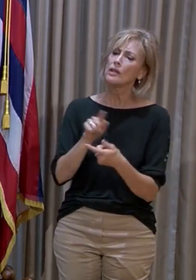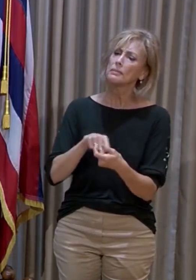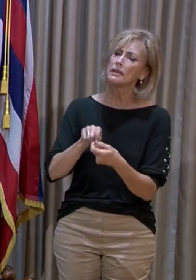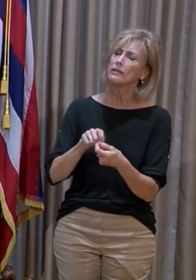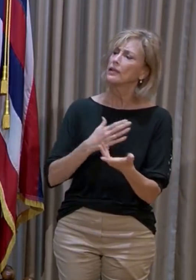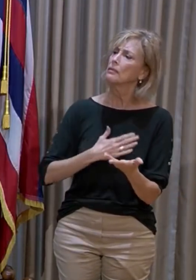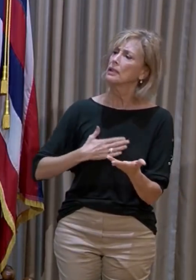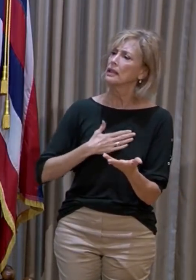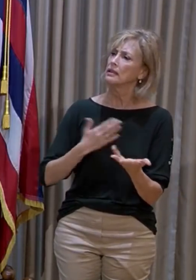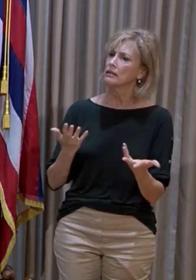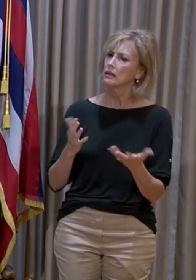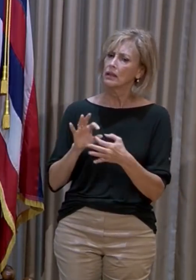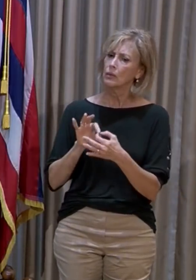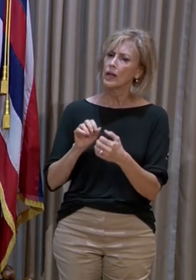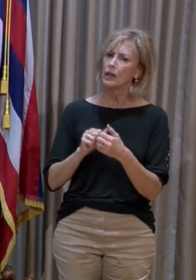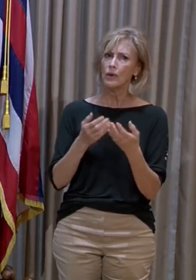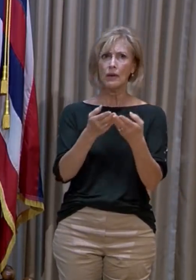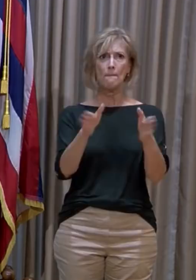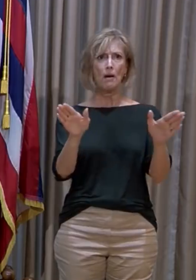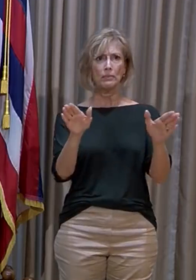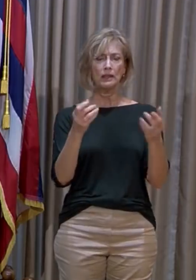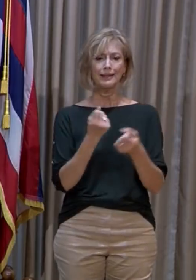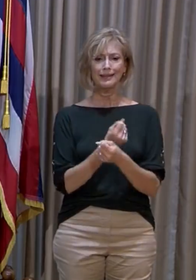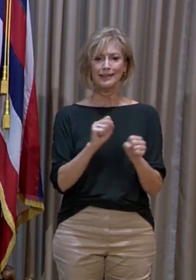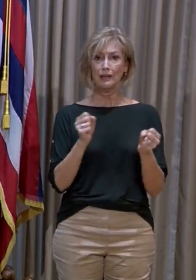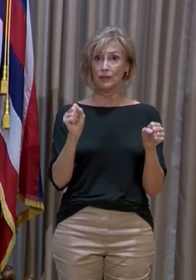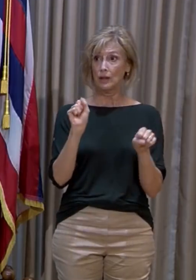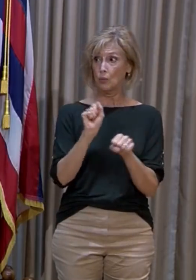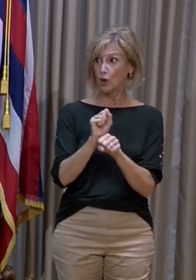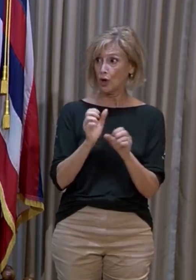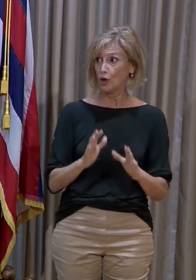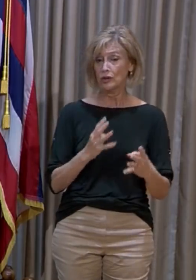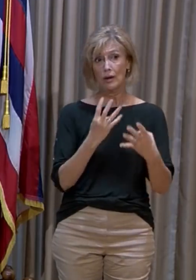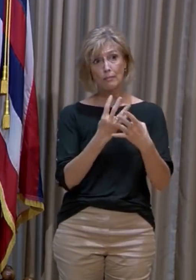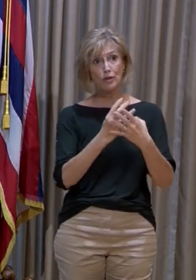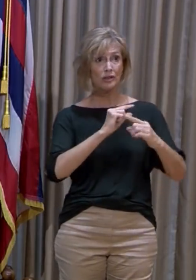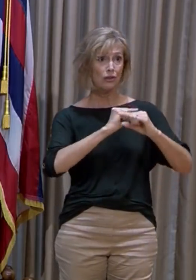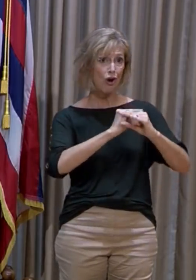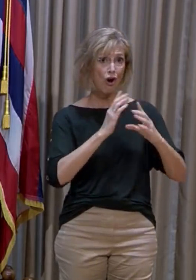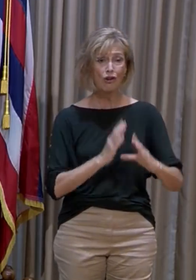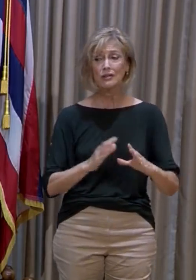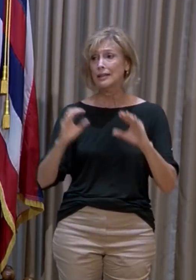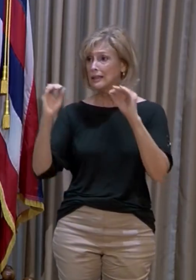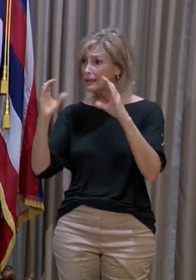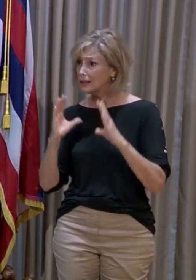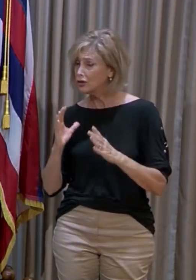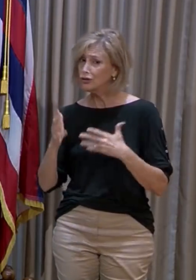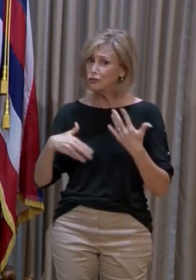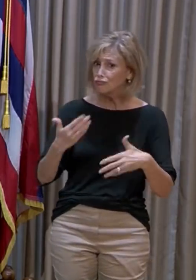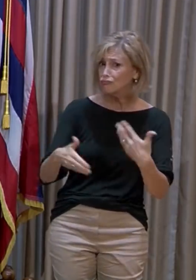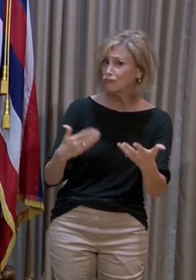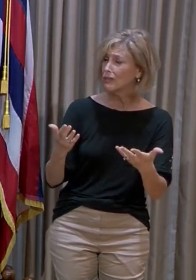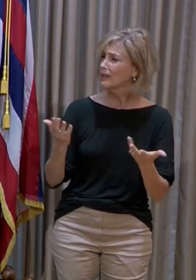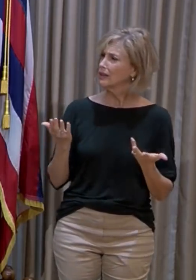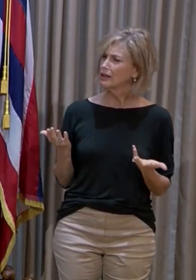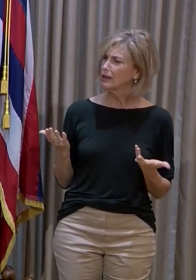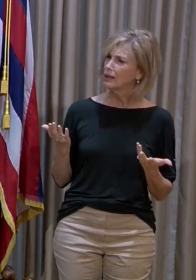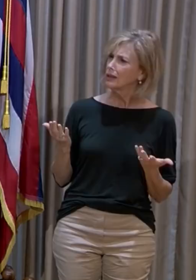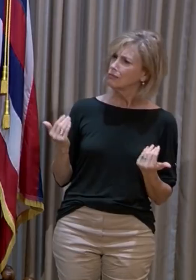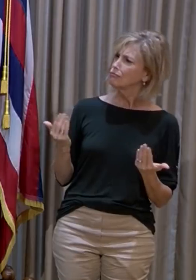please, particularly when it comes to public safety workers, prison guards, and teachers. Can you give us